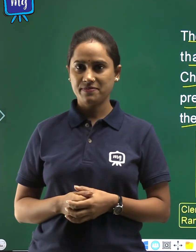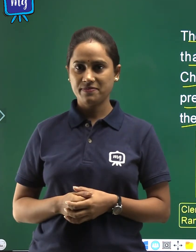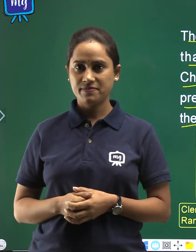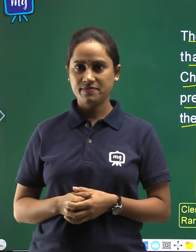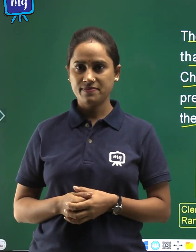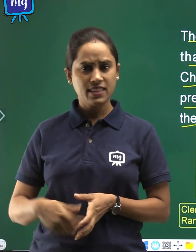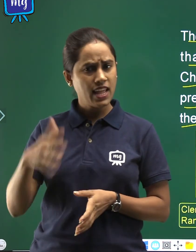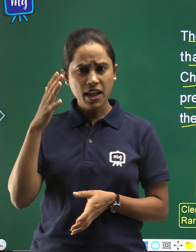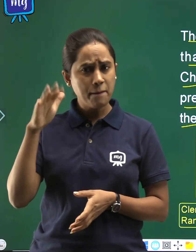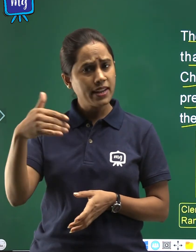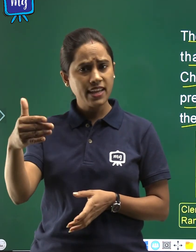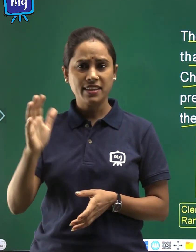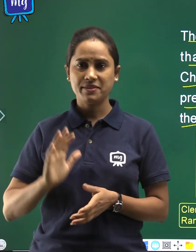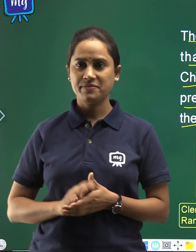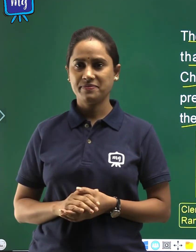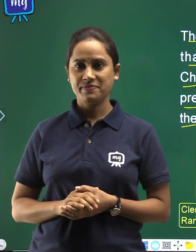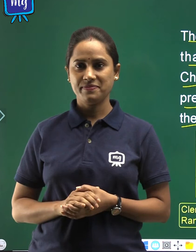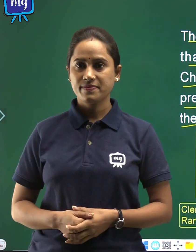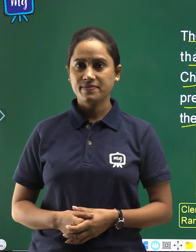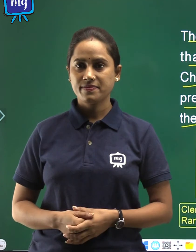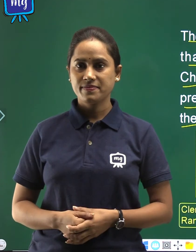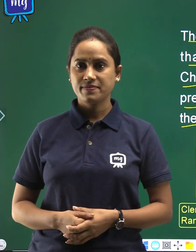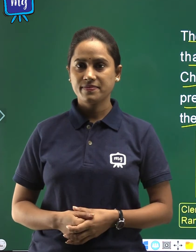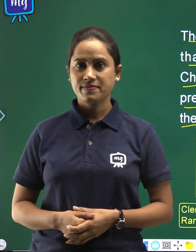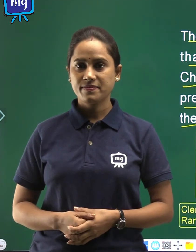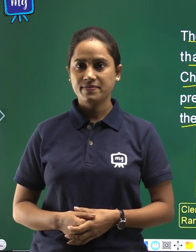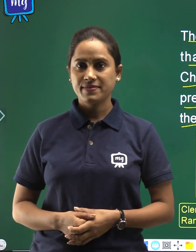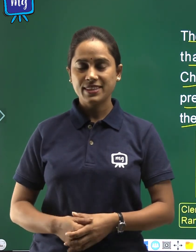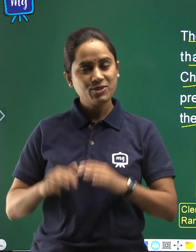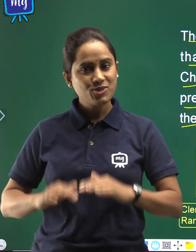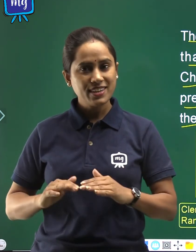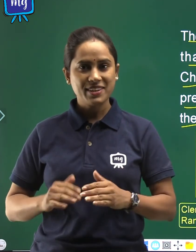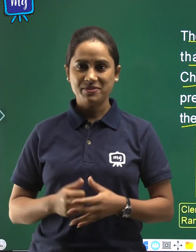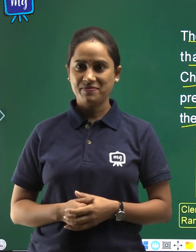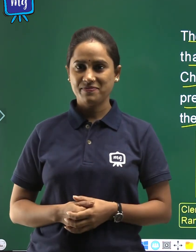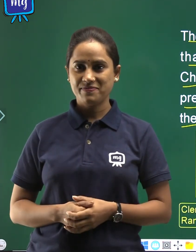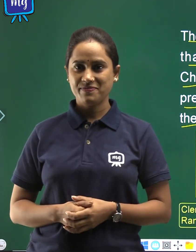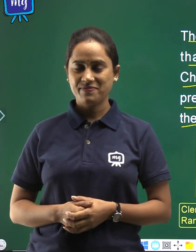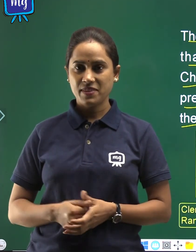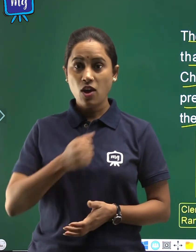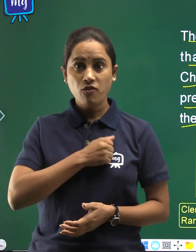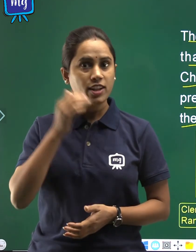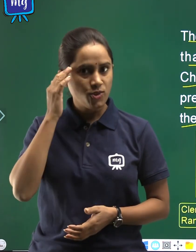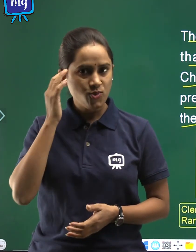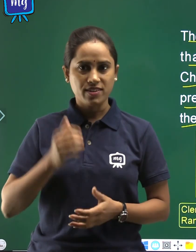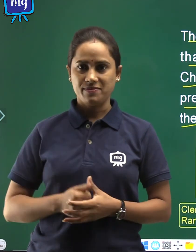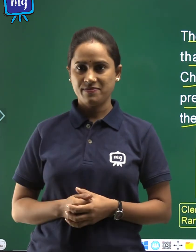kabhi nahi. So children, we knew